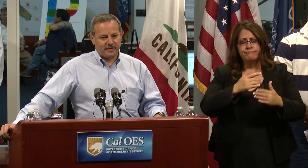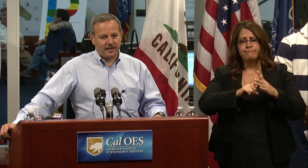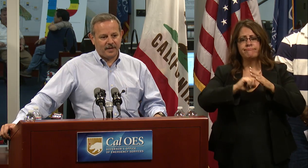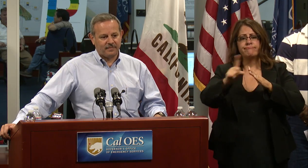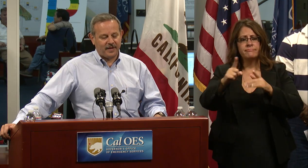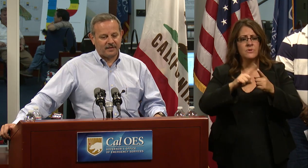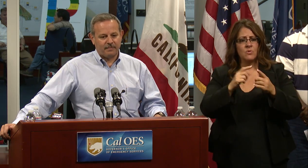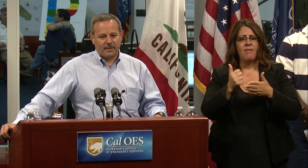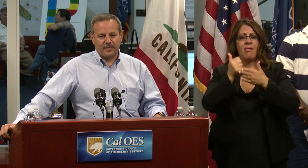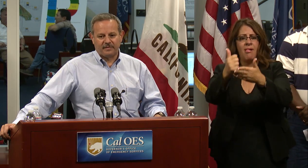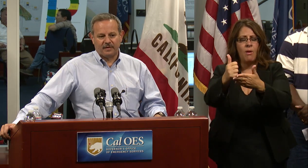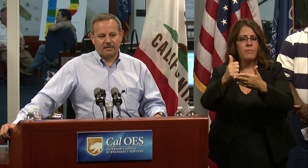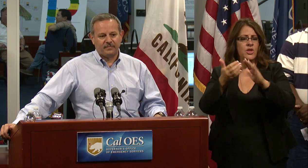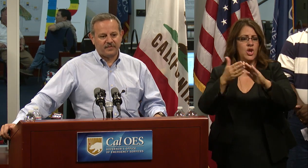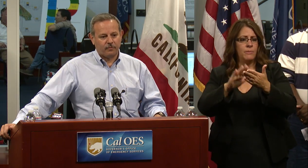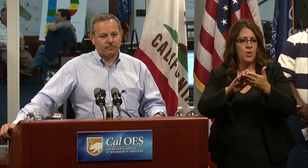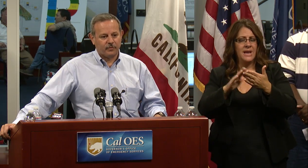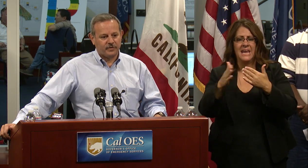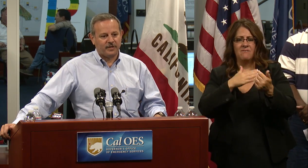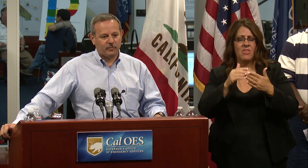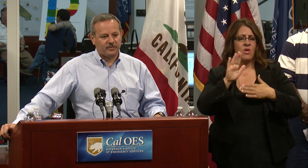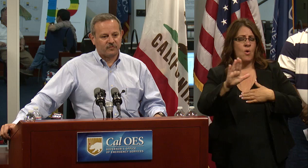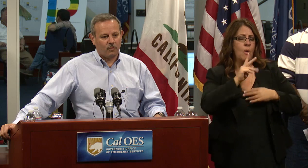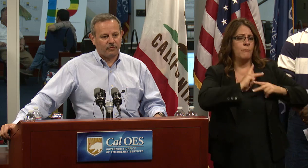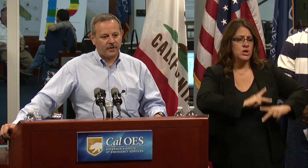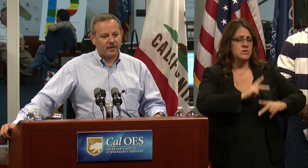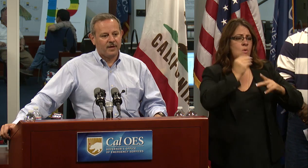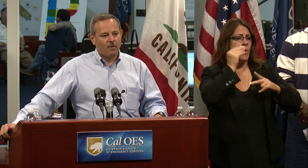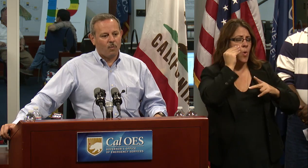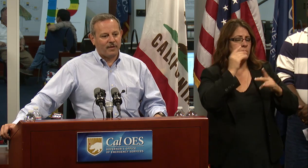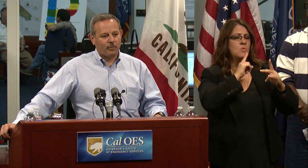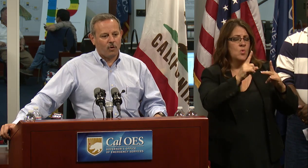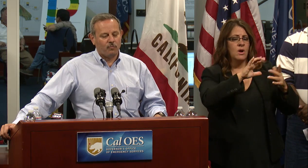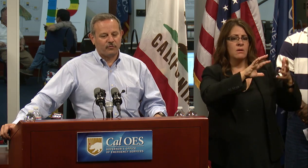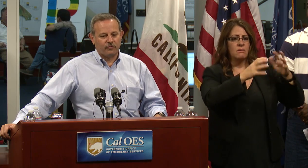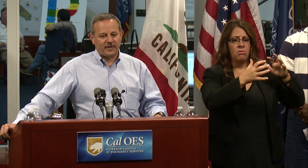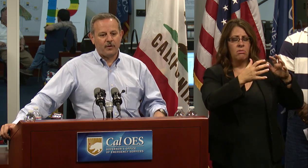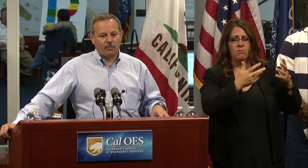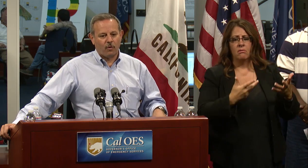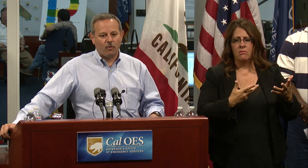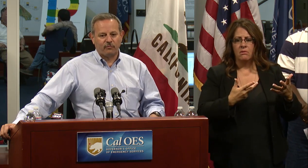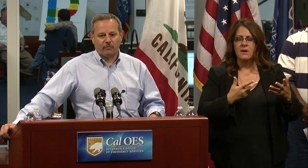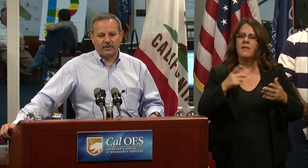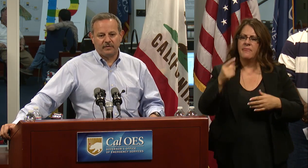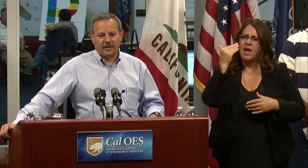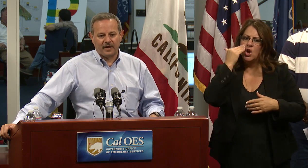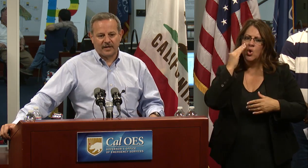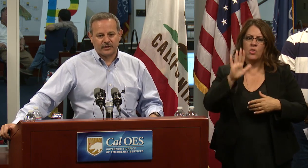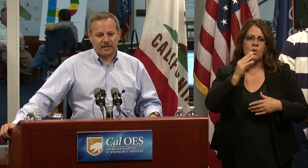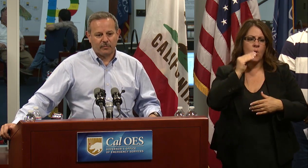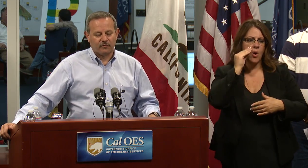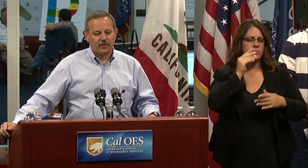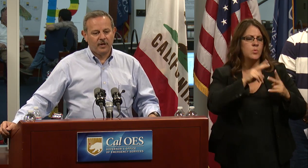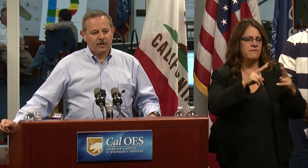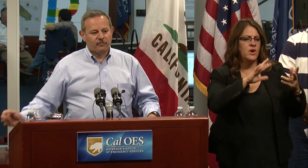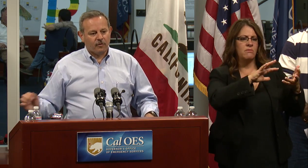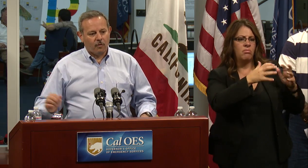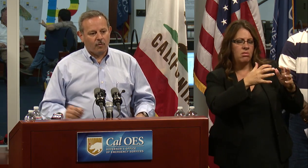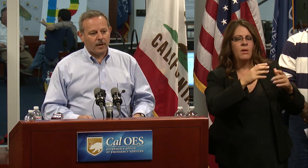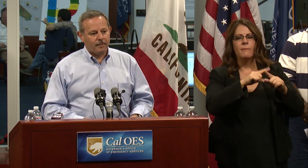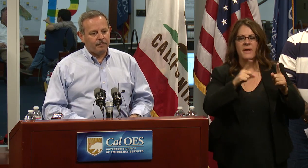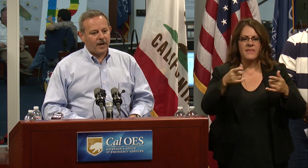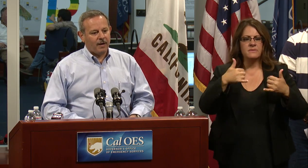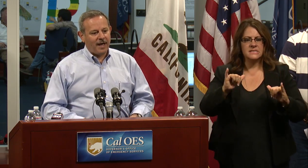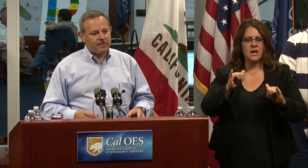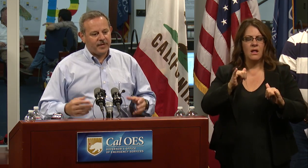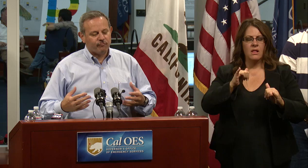with that today at that commitment, uh, that they're, they're dealing with this whole thing while their homes are, they know their homes are in, in kind of shambles. So,